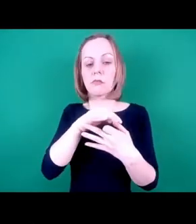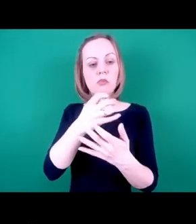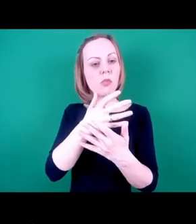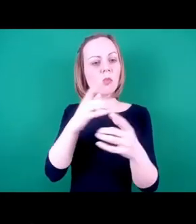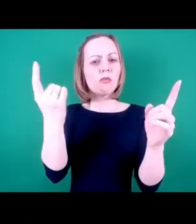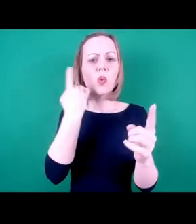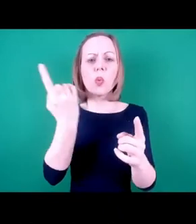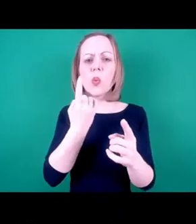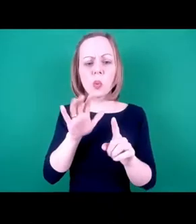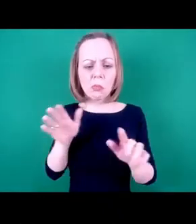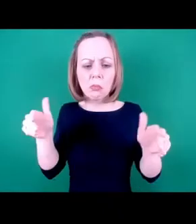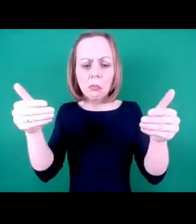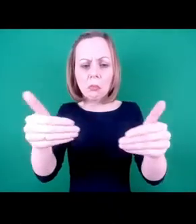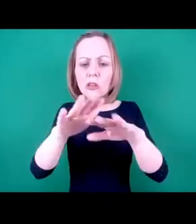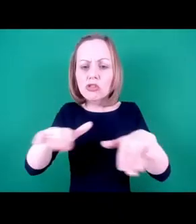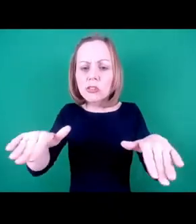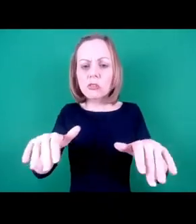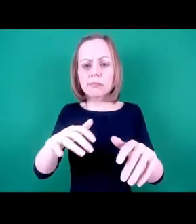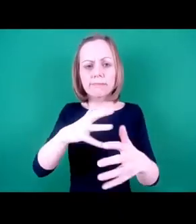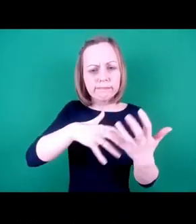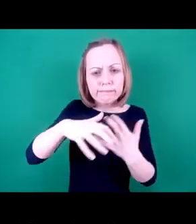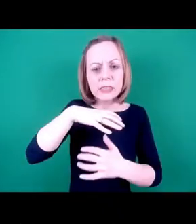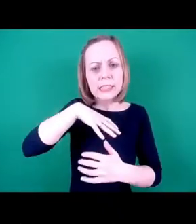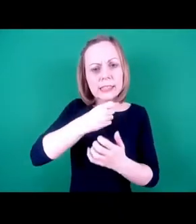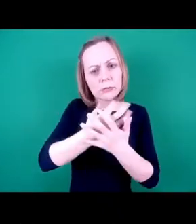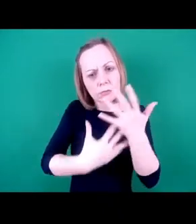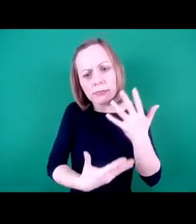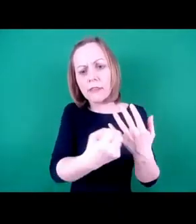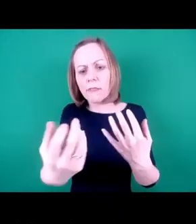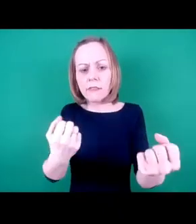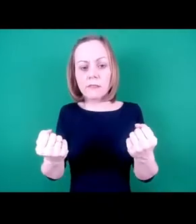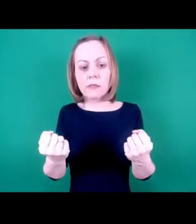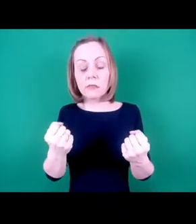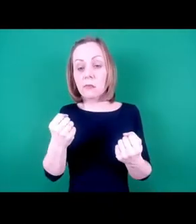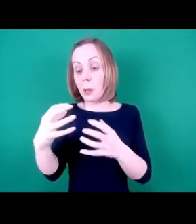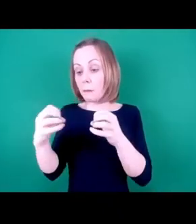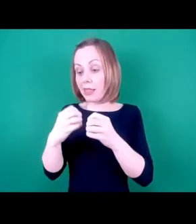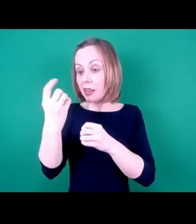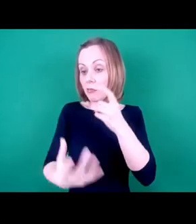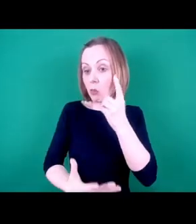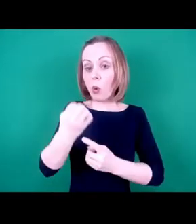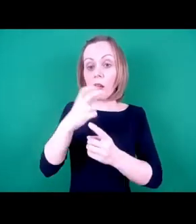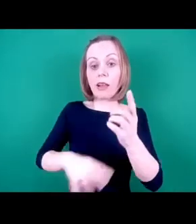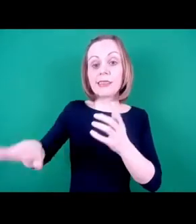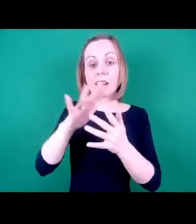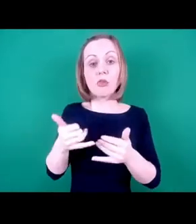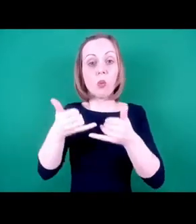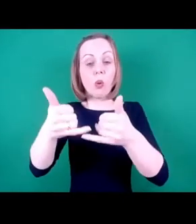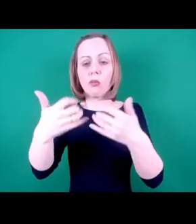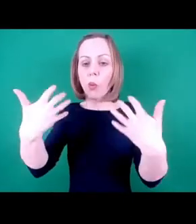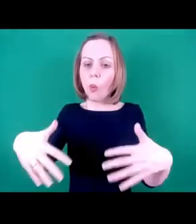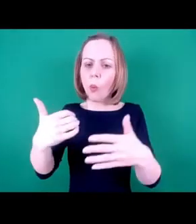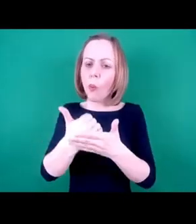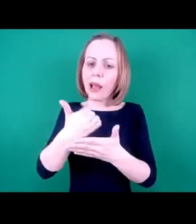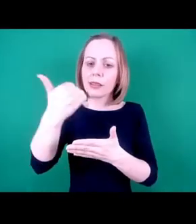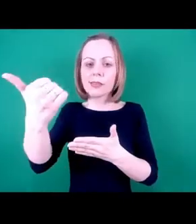Bethany won a national award for excellence in education in the arts and before the first lockdown last March, there was a waiting list